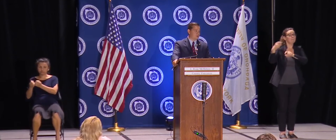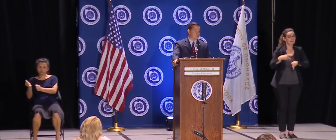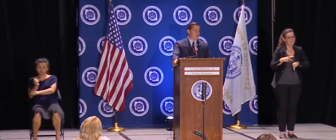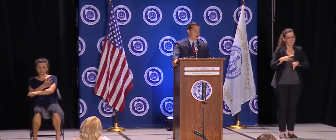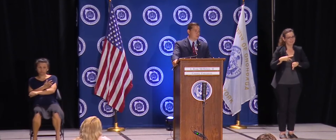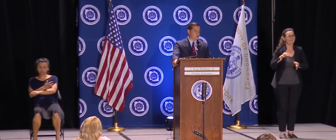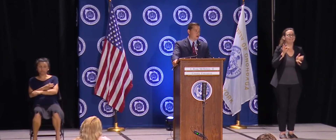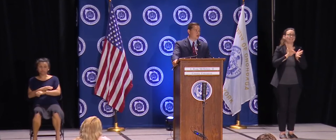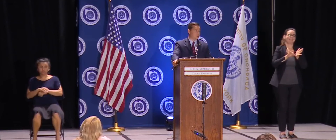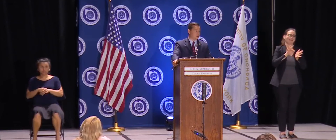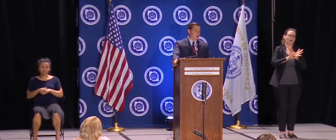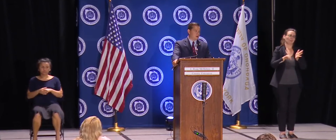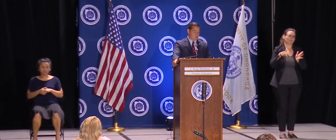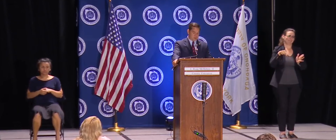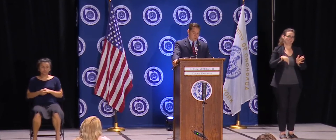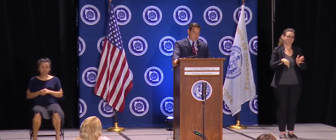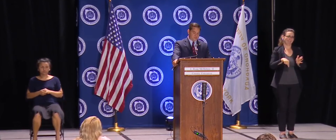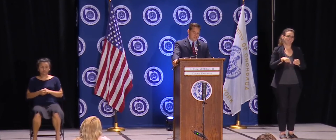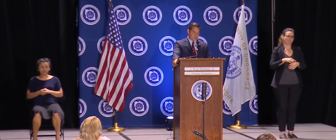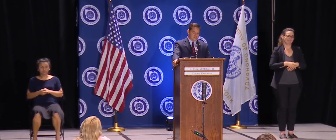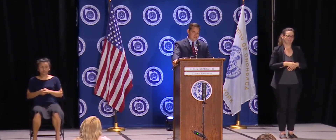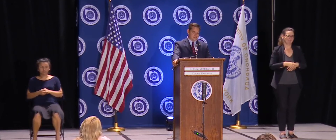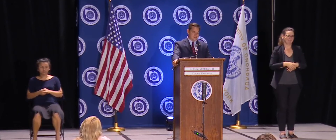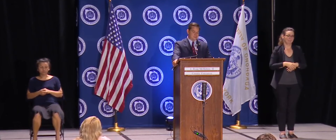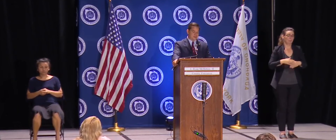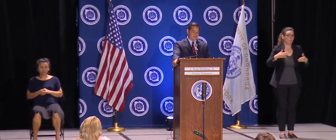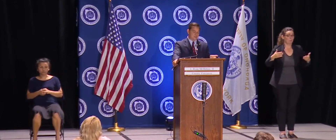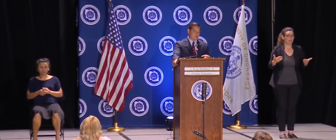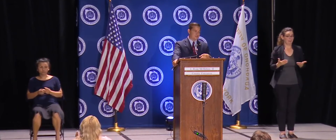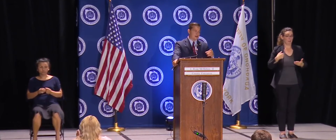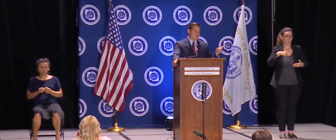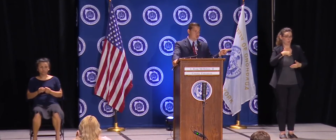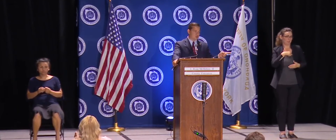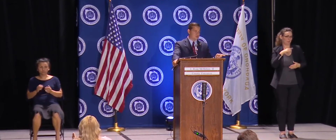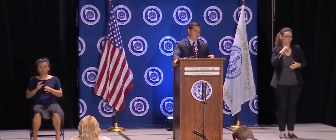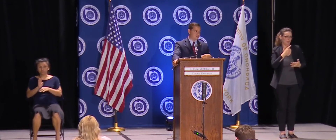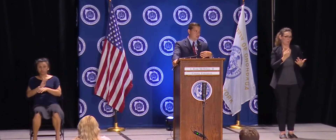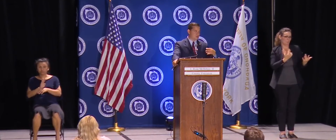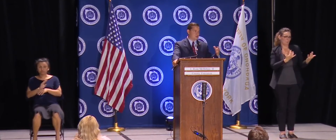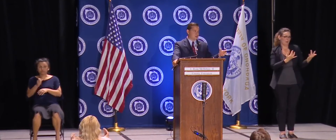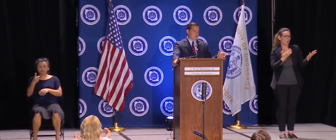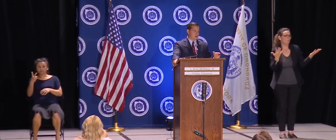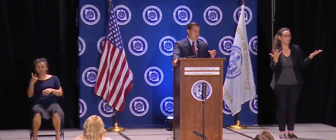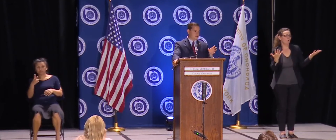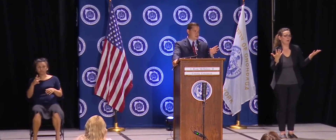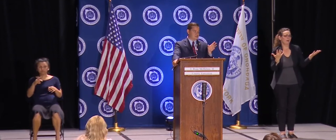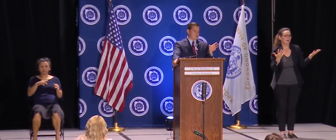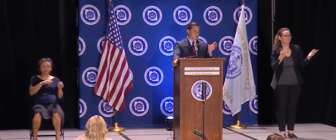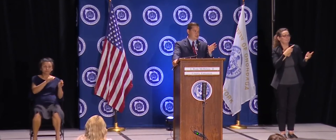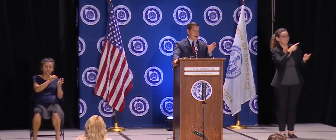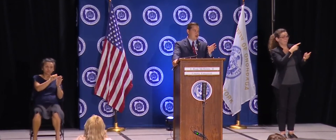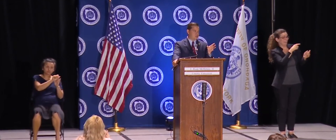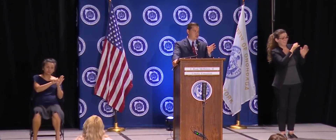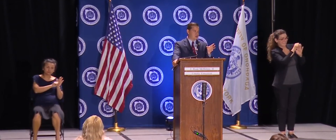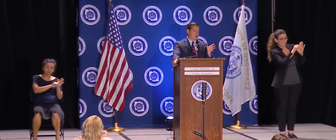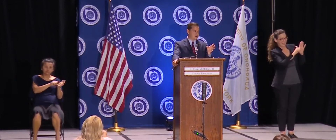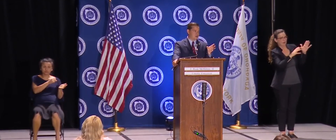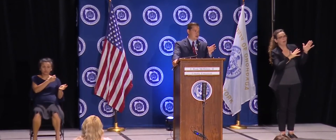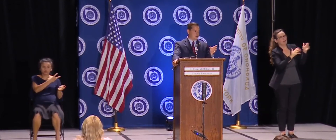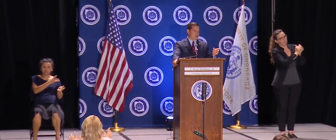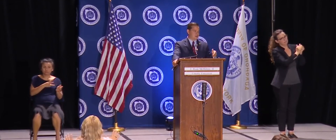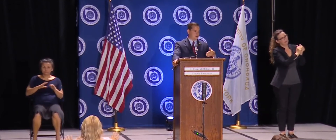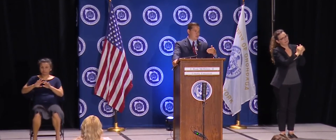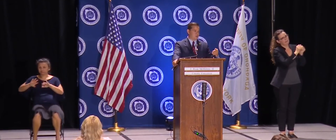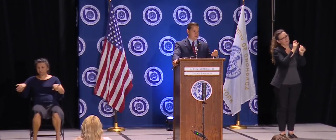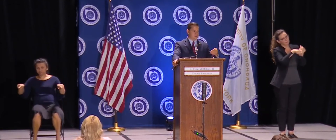couple more than the state numbers are. But what we've seen recently, especially with these out of jurisdiction cases, it seems since colleges started